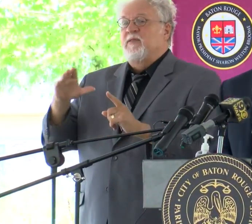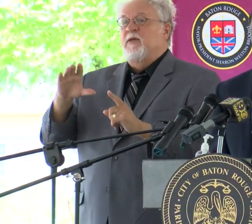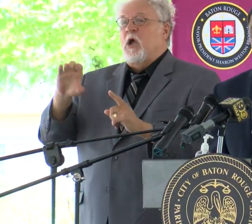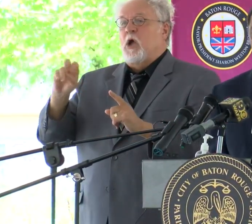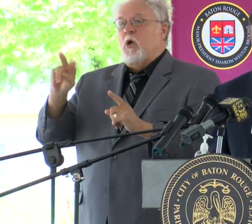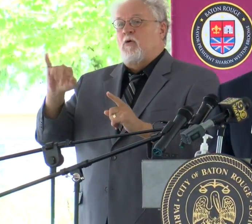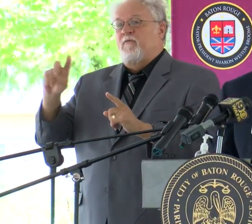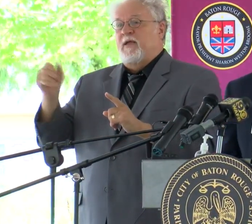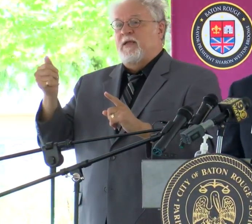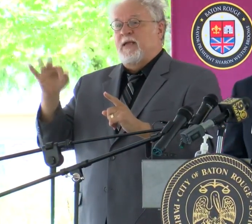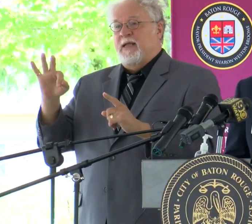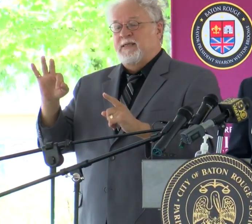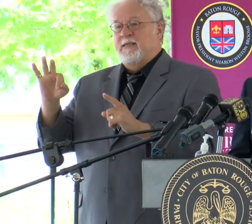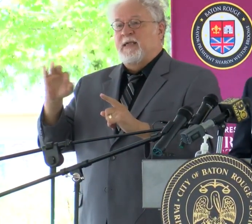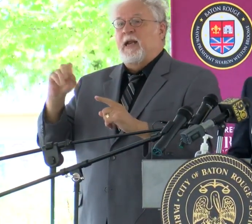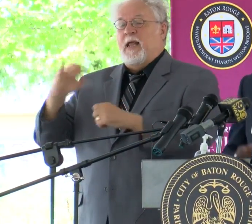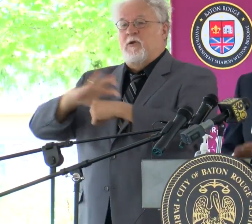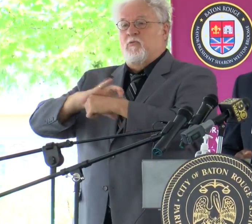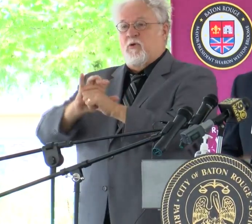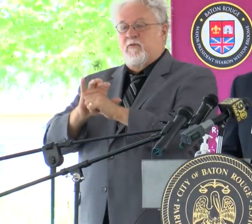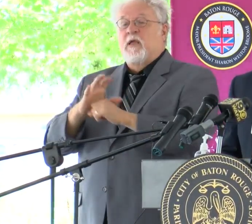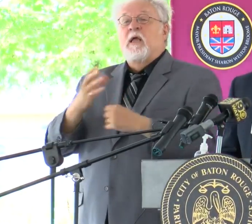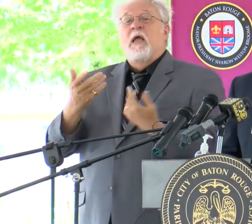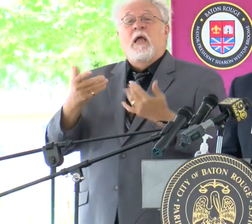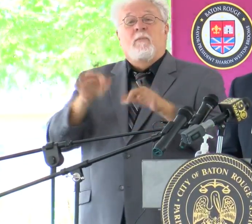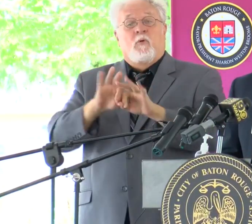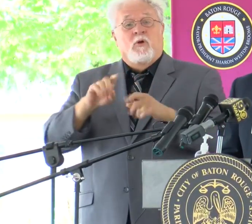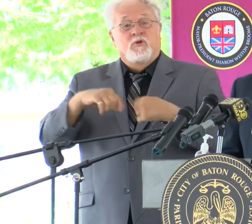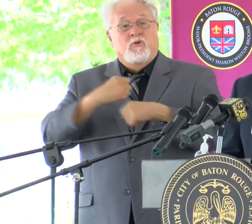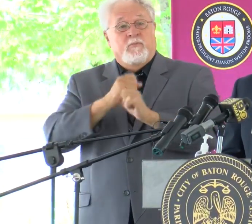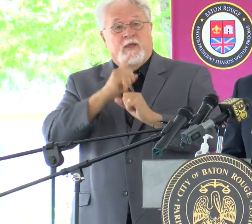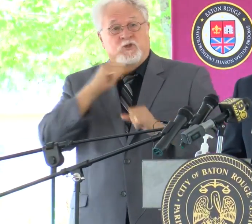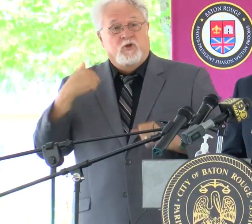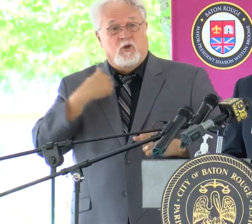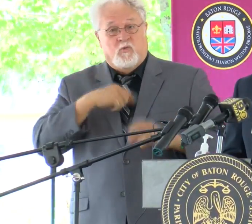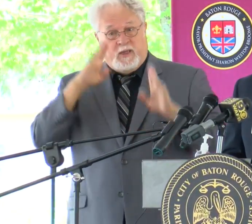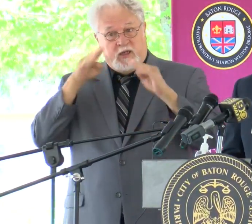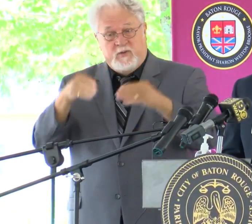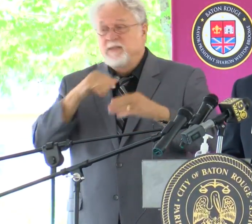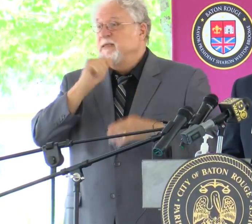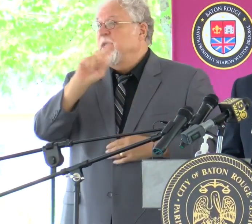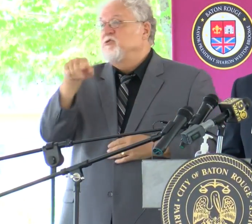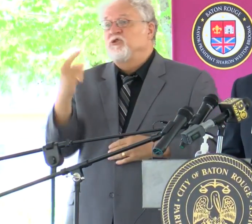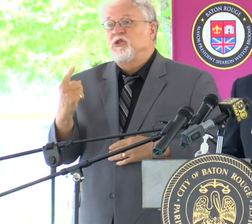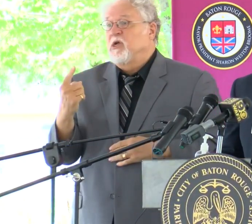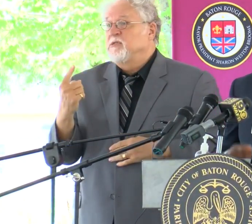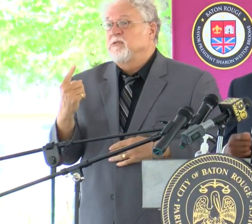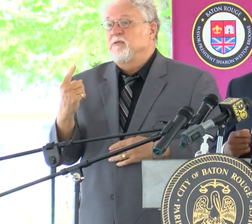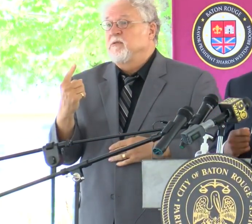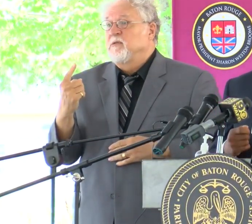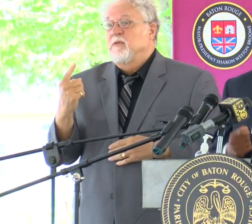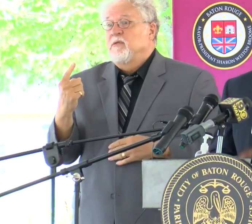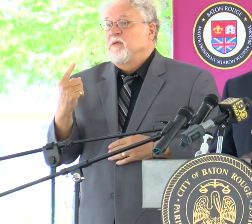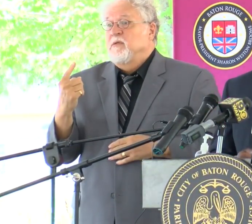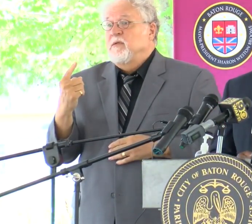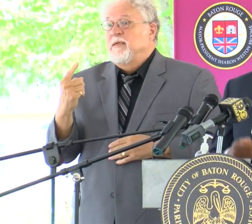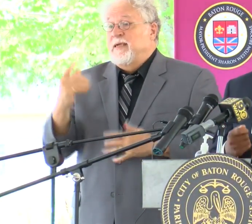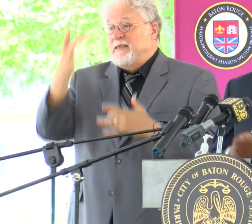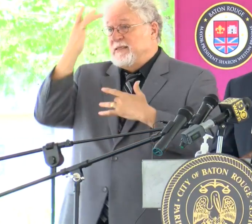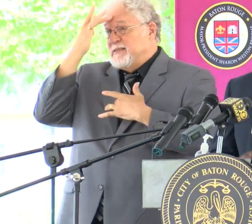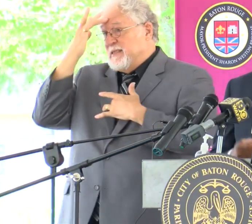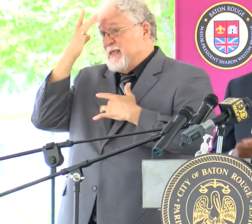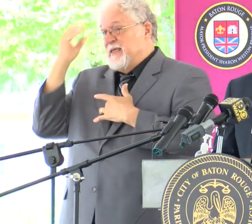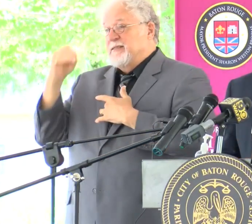-19 and coronavirus. It is important to make sure that we address not just the disease